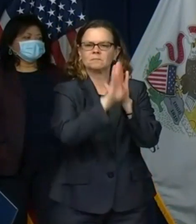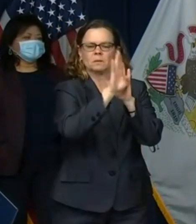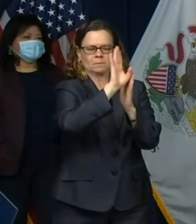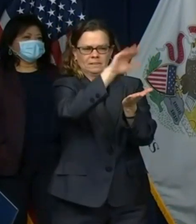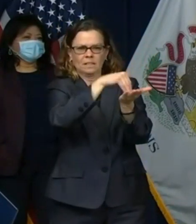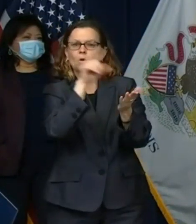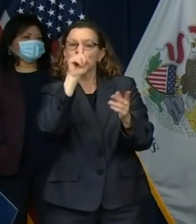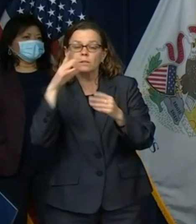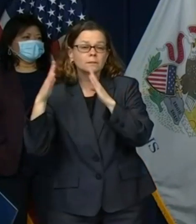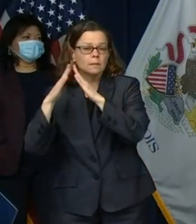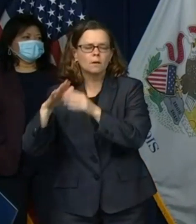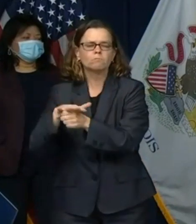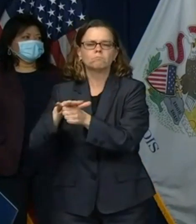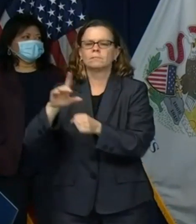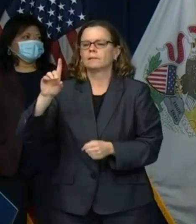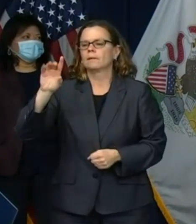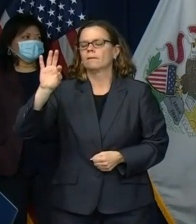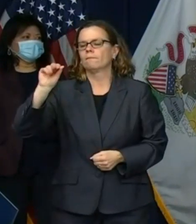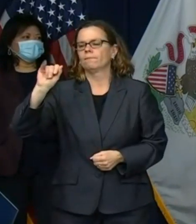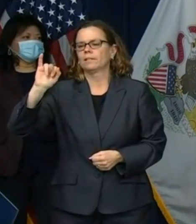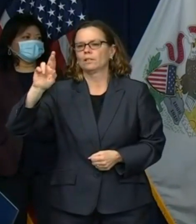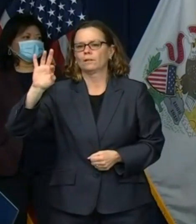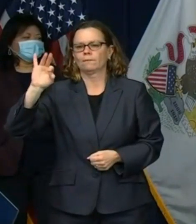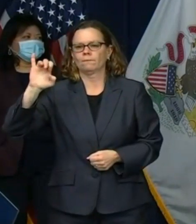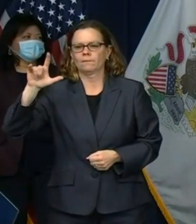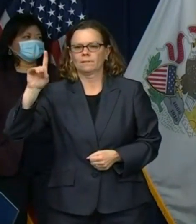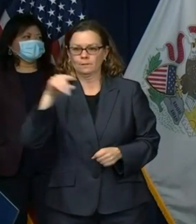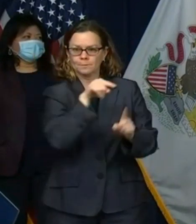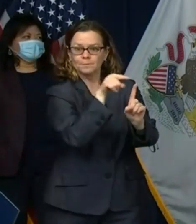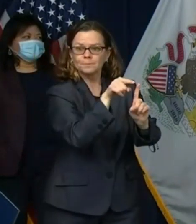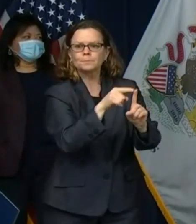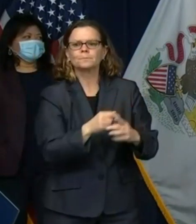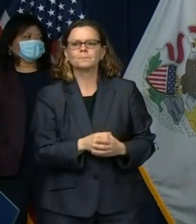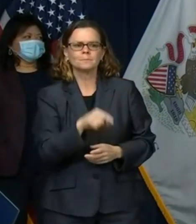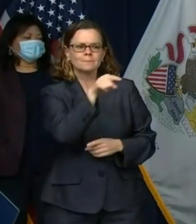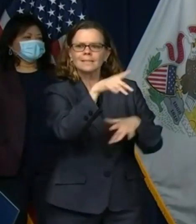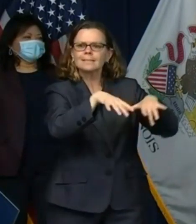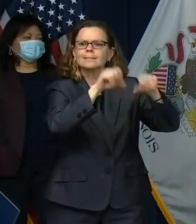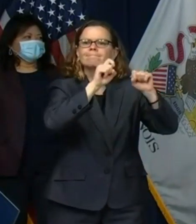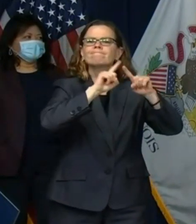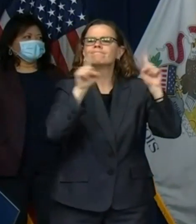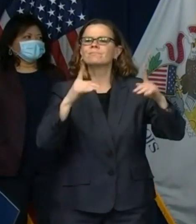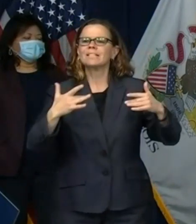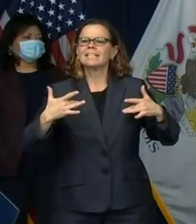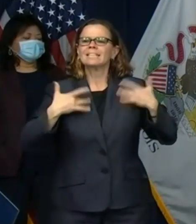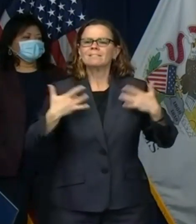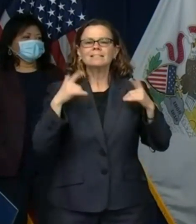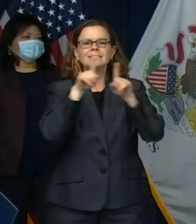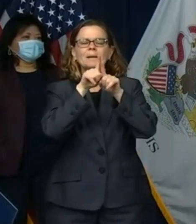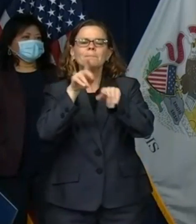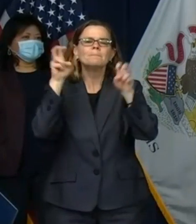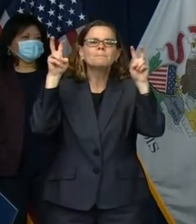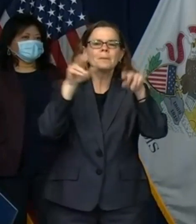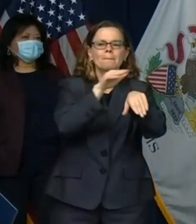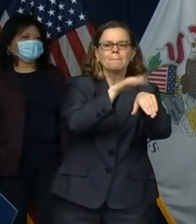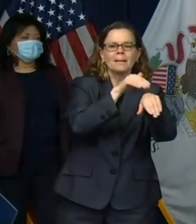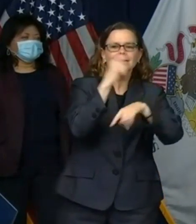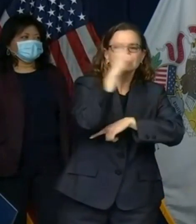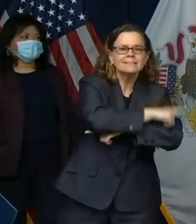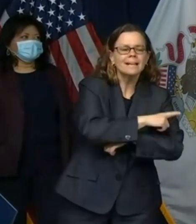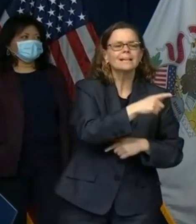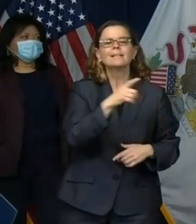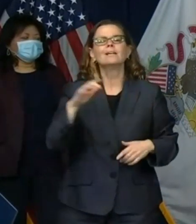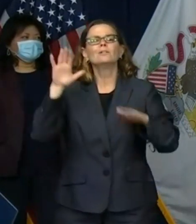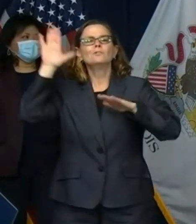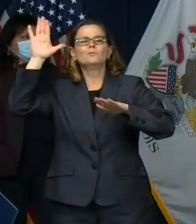to zoom pet parties and superhero days and the east central illinois area